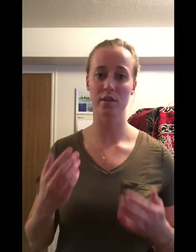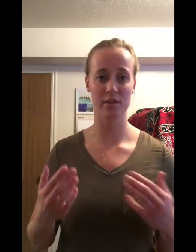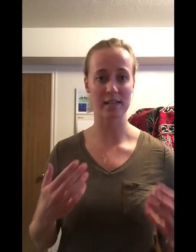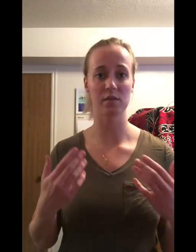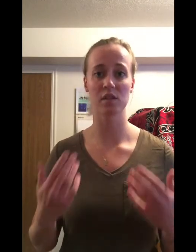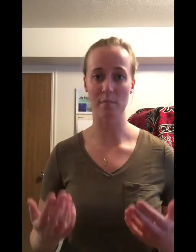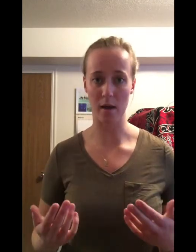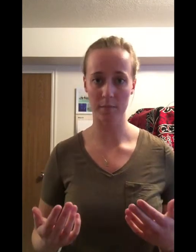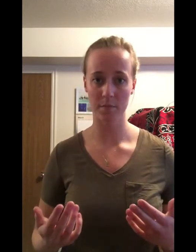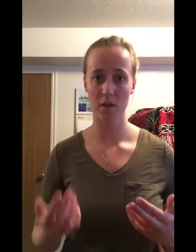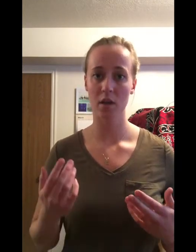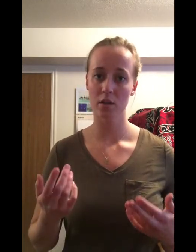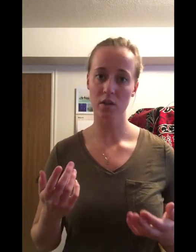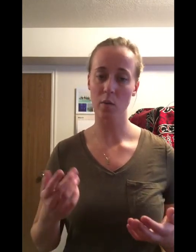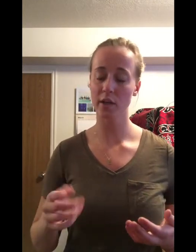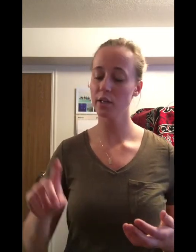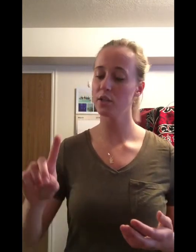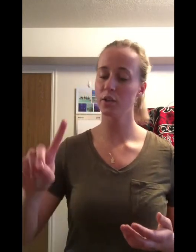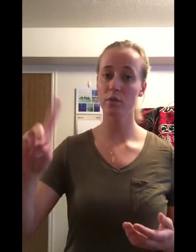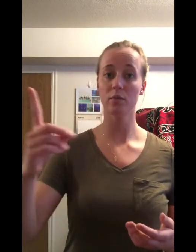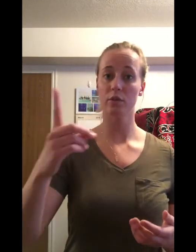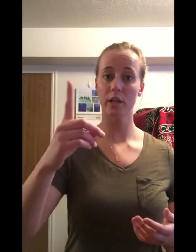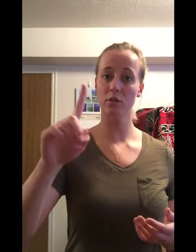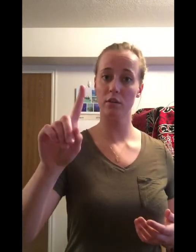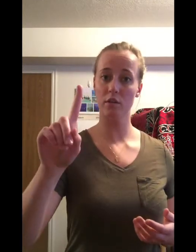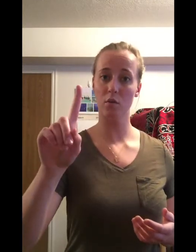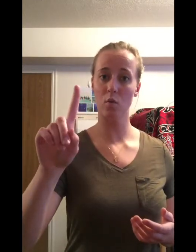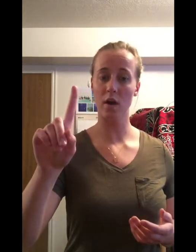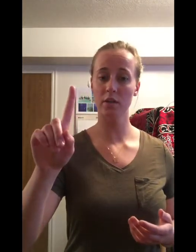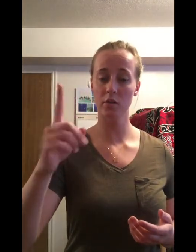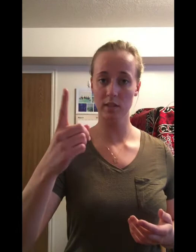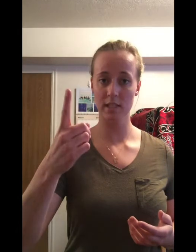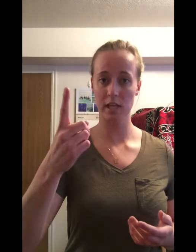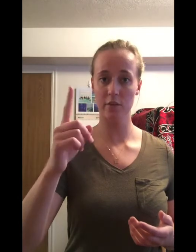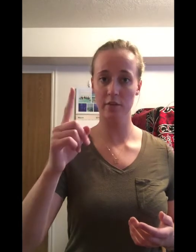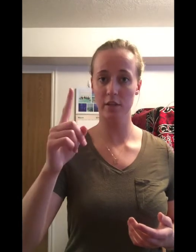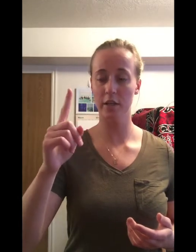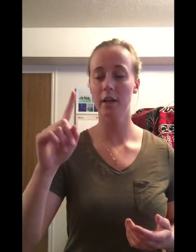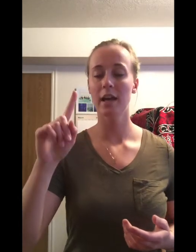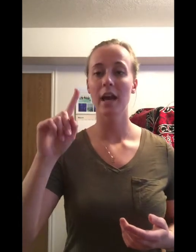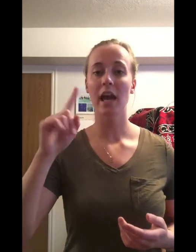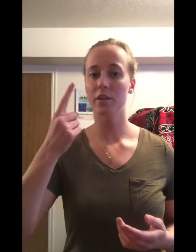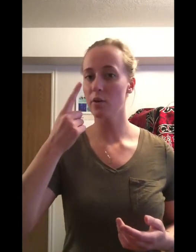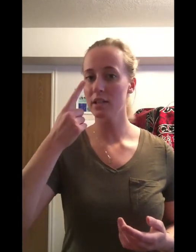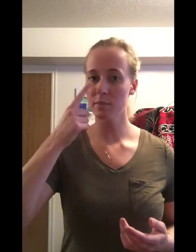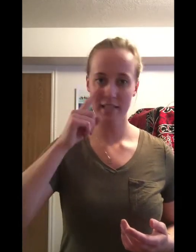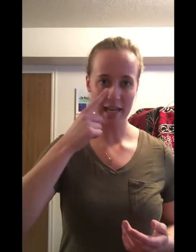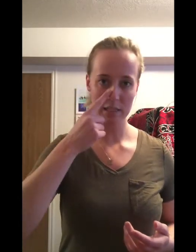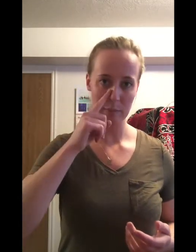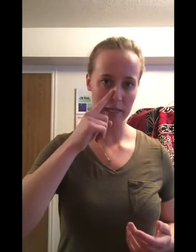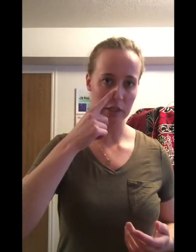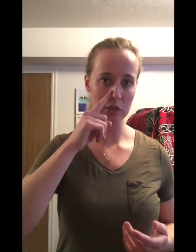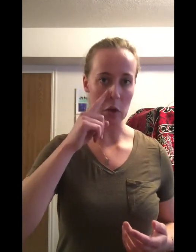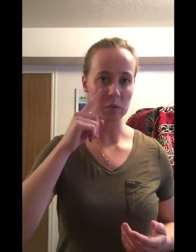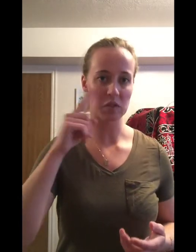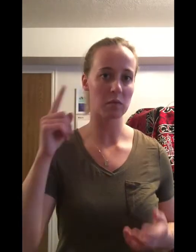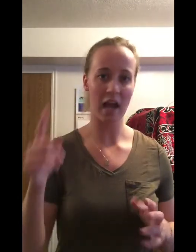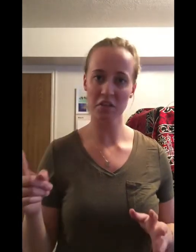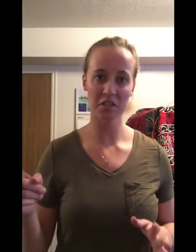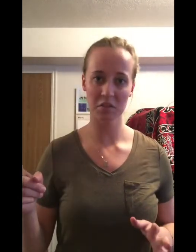your sense of smell. So what you're going to do, cranial nerve number one, you're going to take your finger and you're going to pretend to pick your nose. Don't actually do